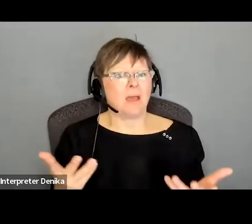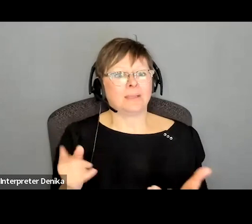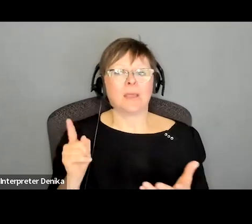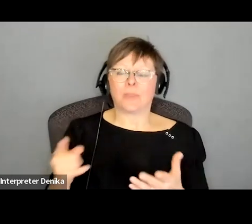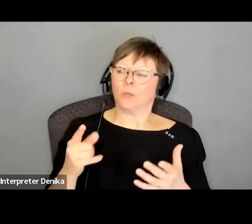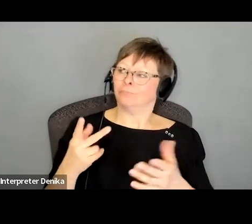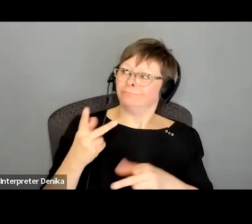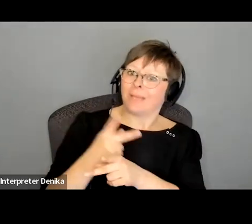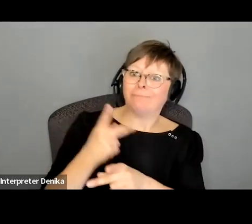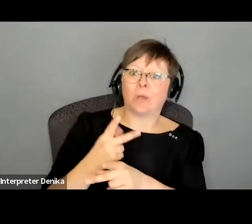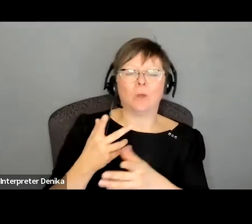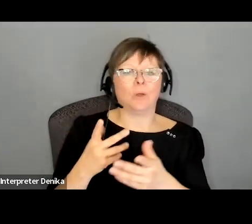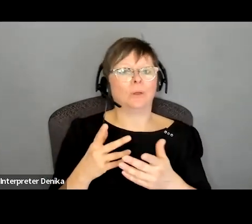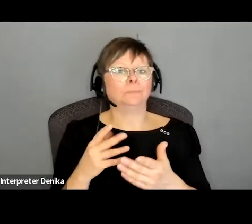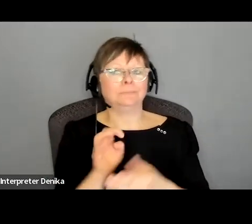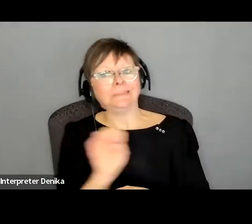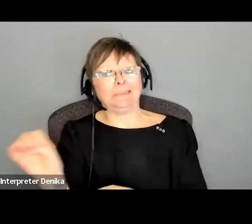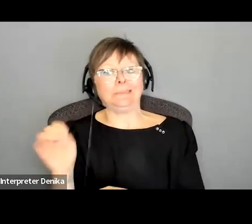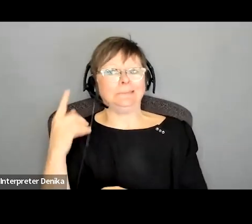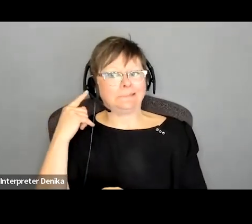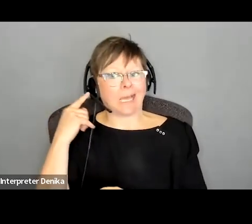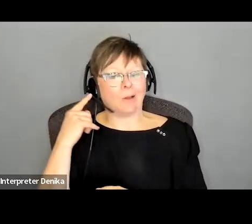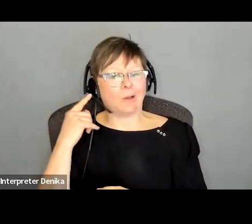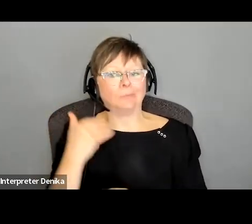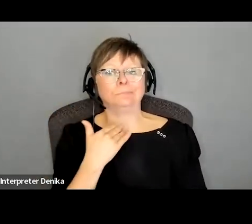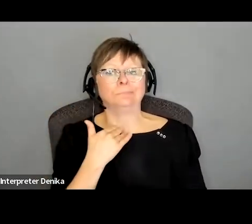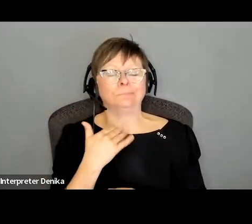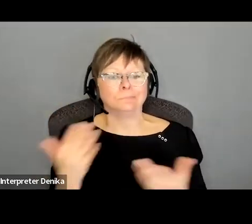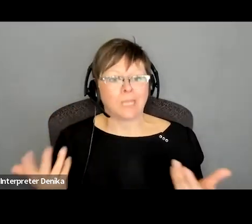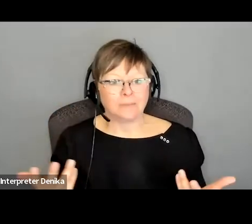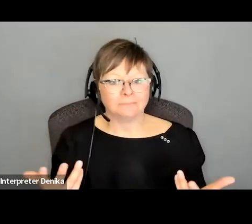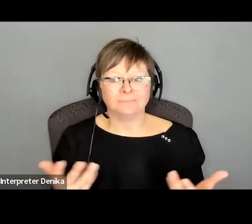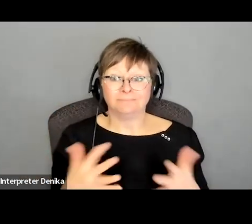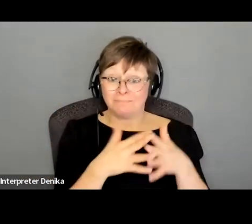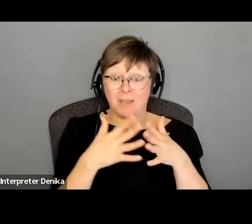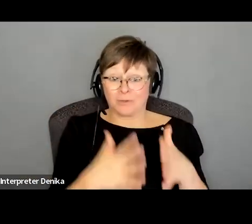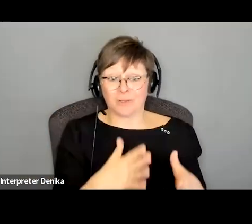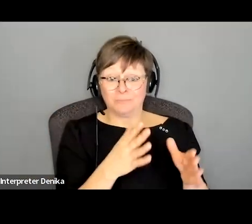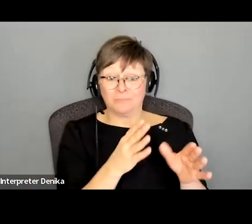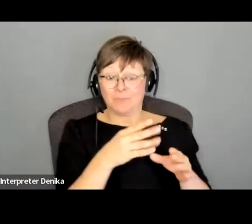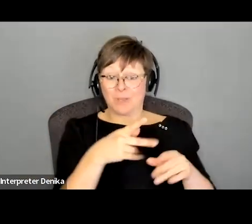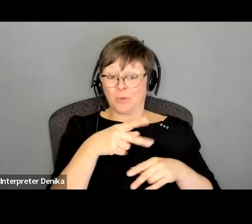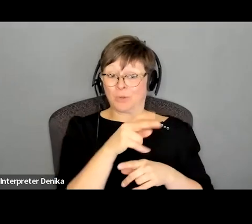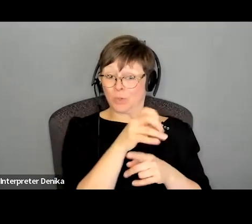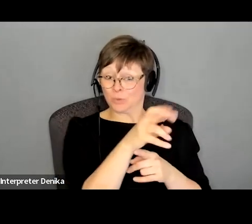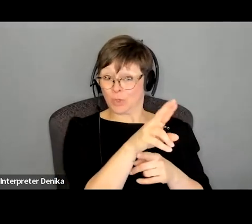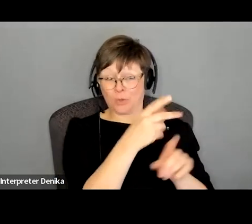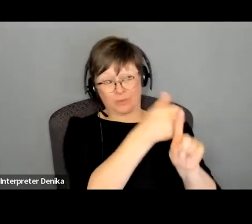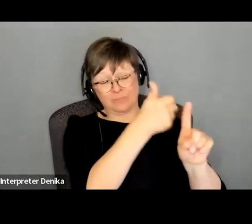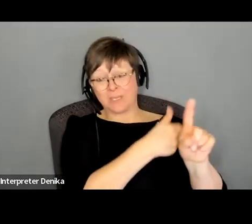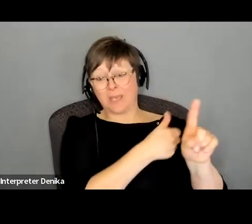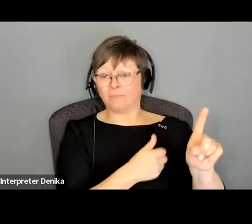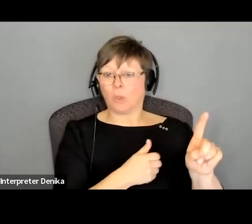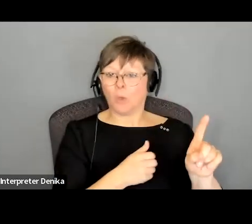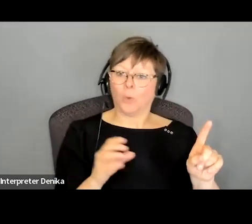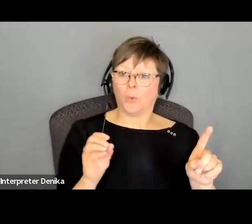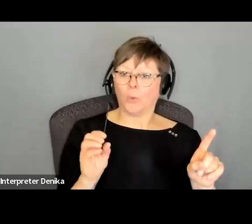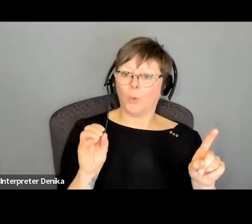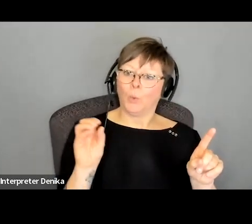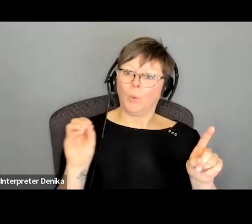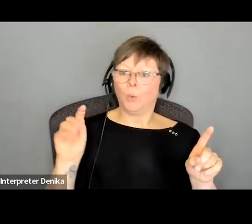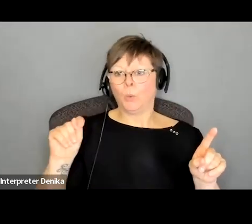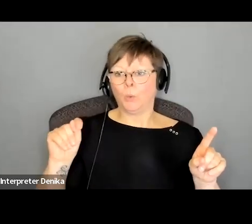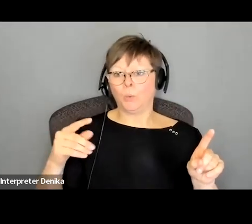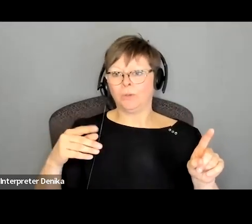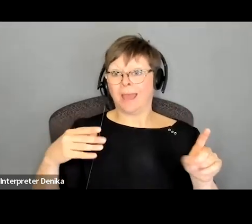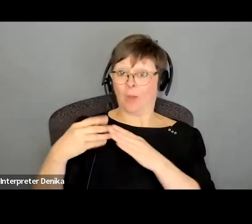are the jokes that used to be made from uh you know with american producers so um i think